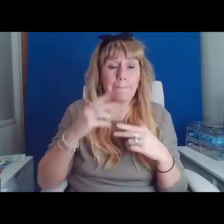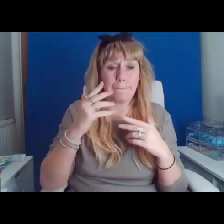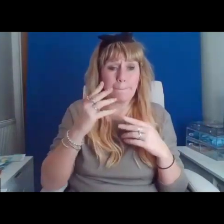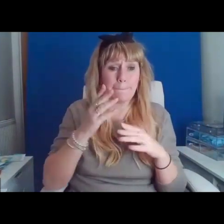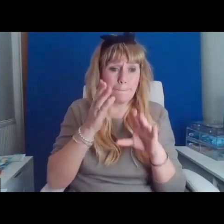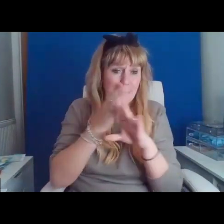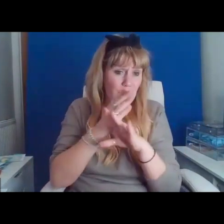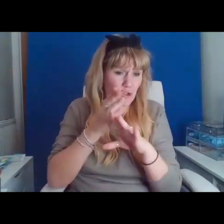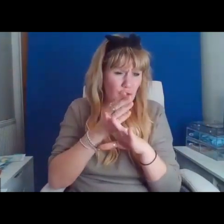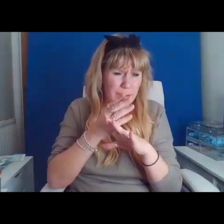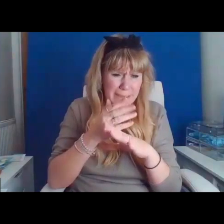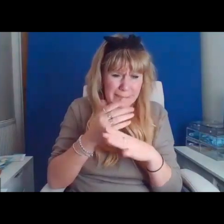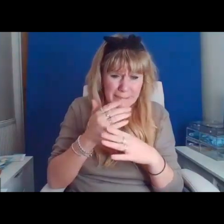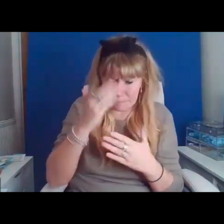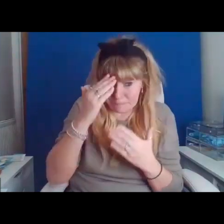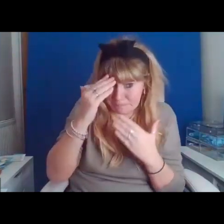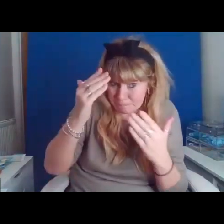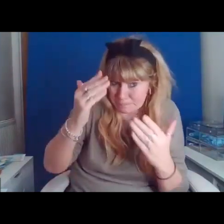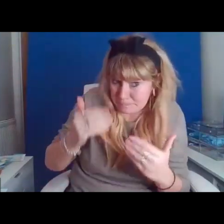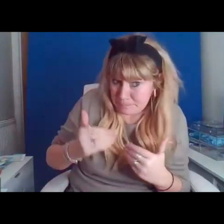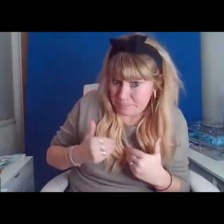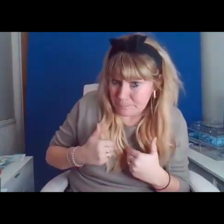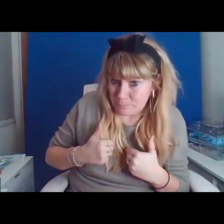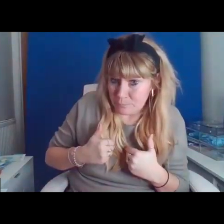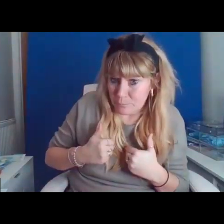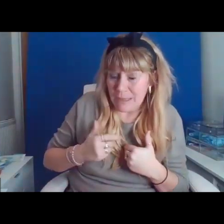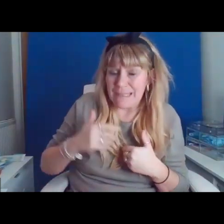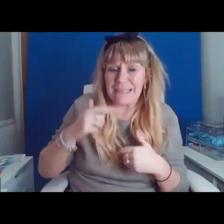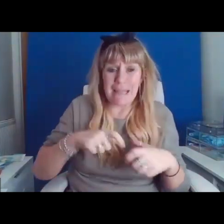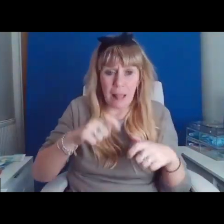still pained, but less sore.